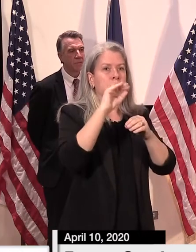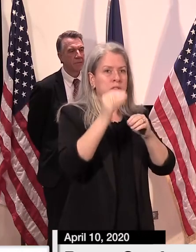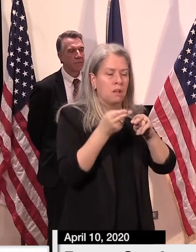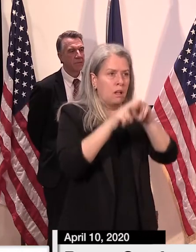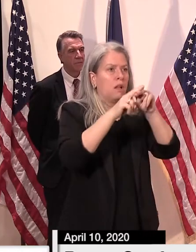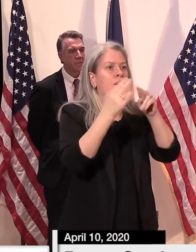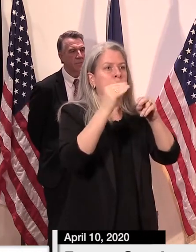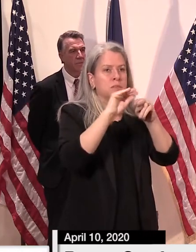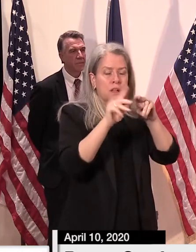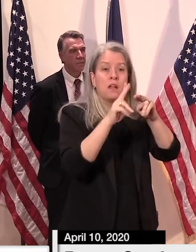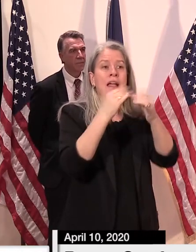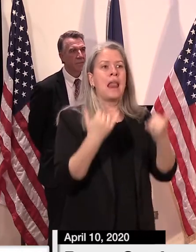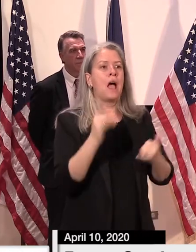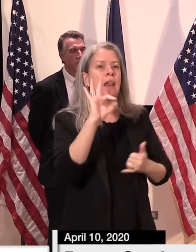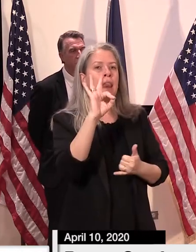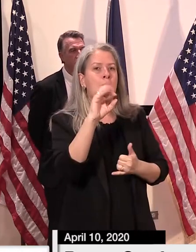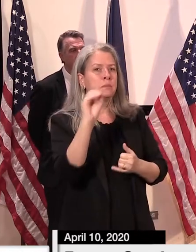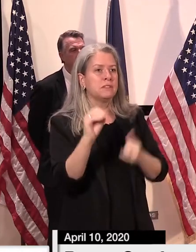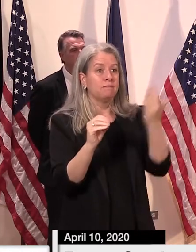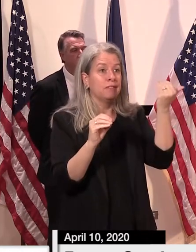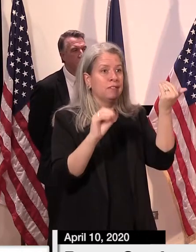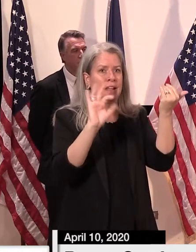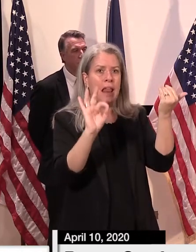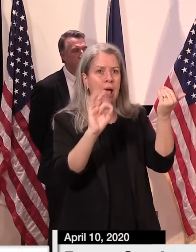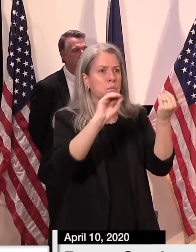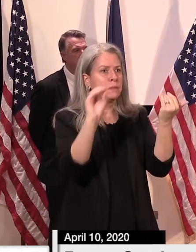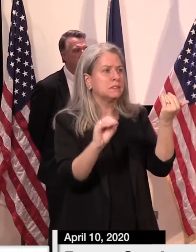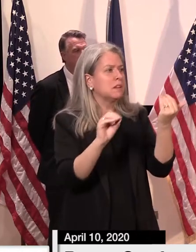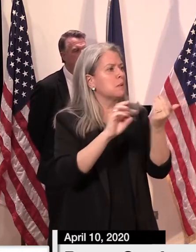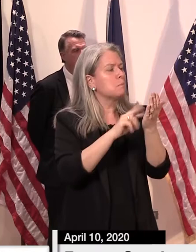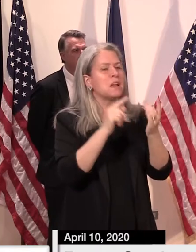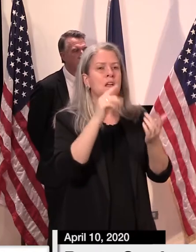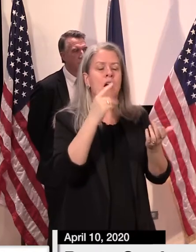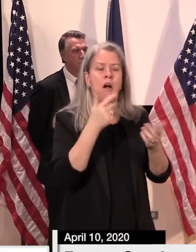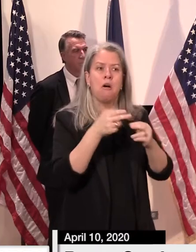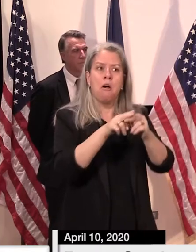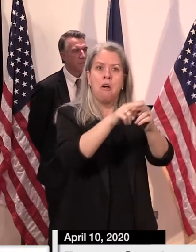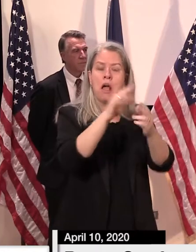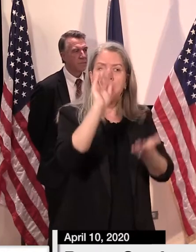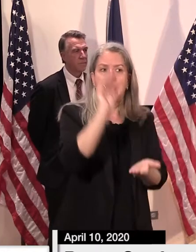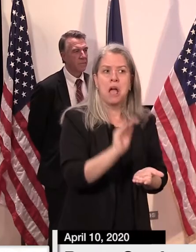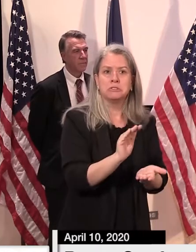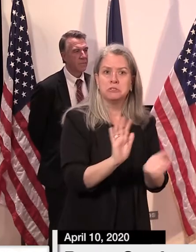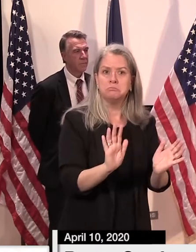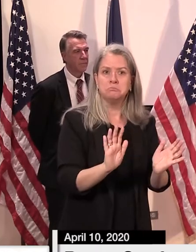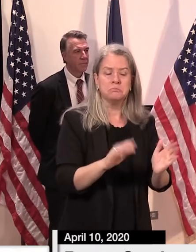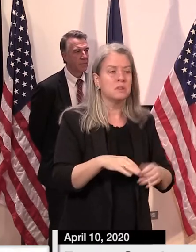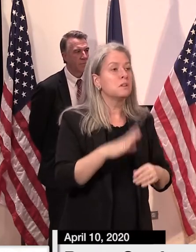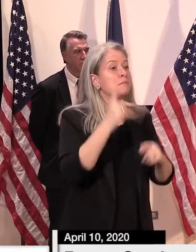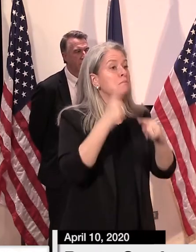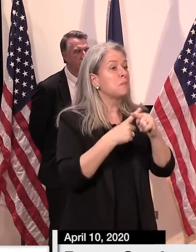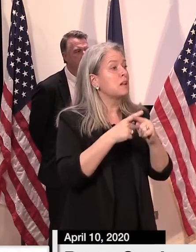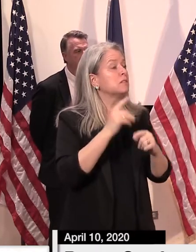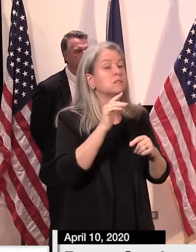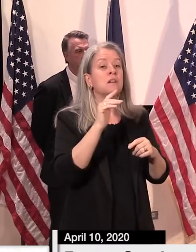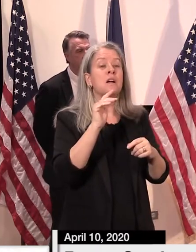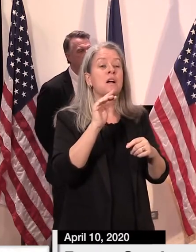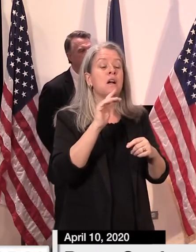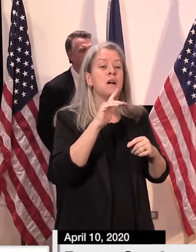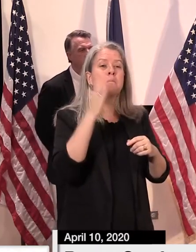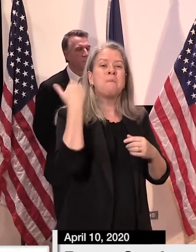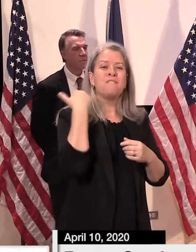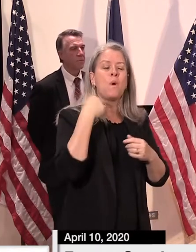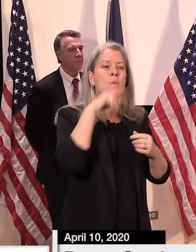9 percent this week. Further, the number of days it has taken for our confirmed COVID-19 cases to double